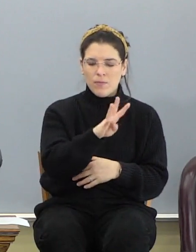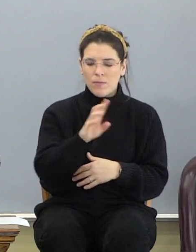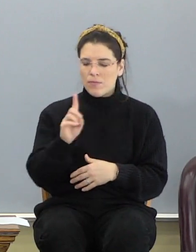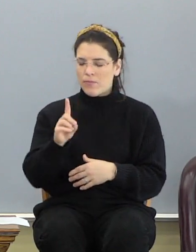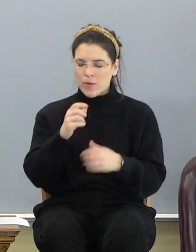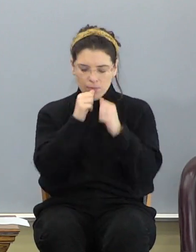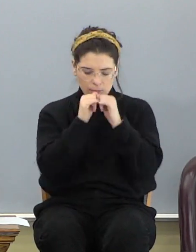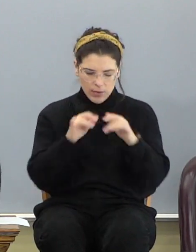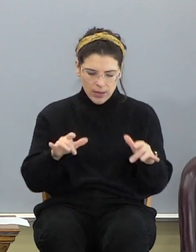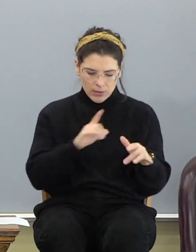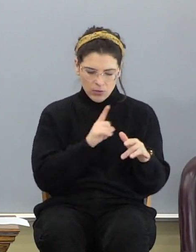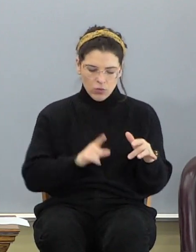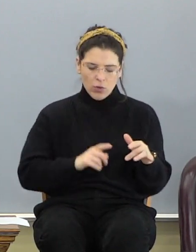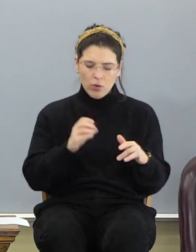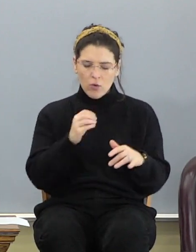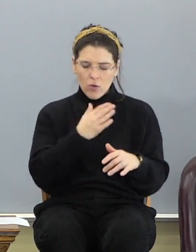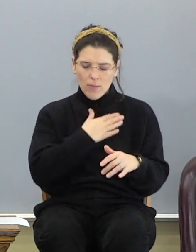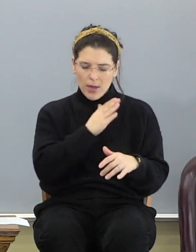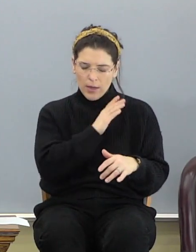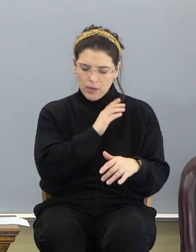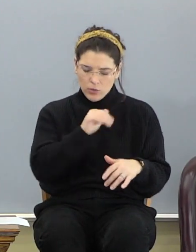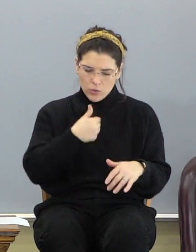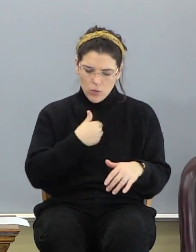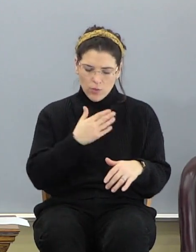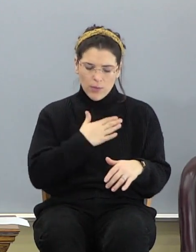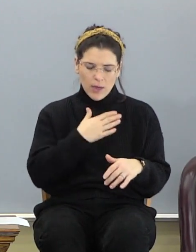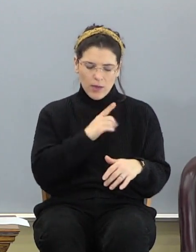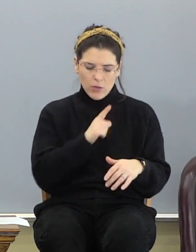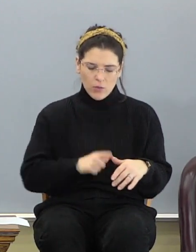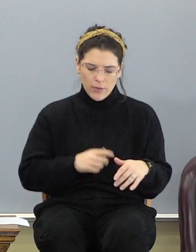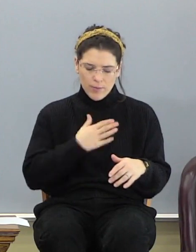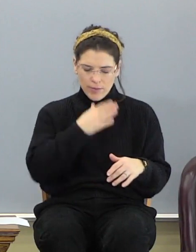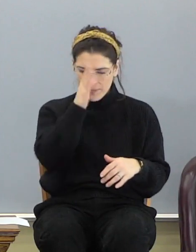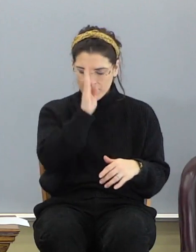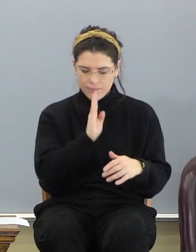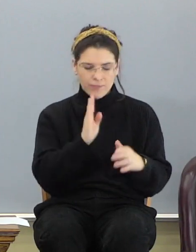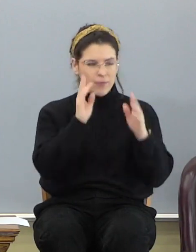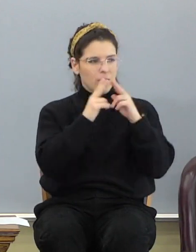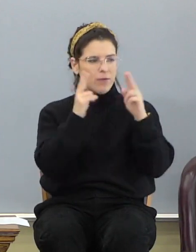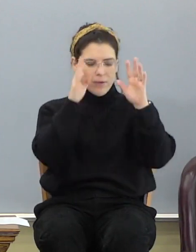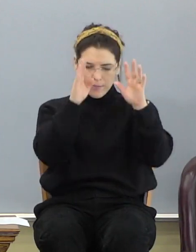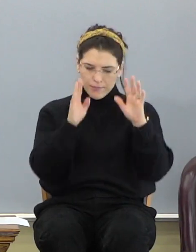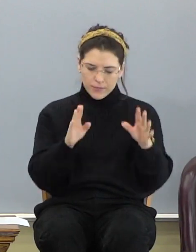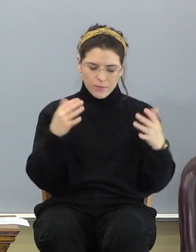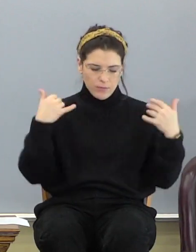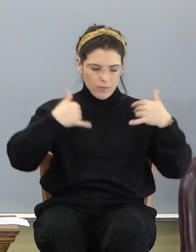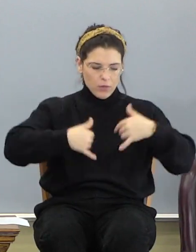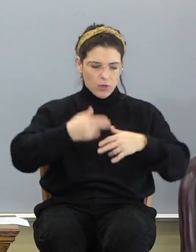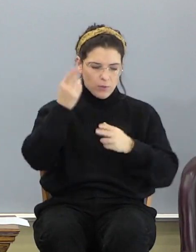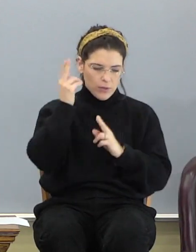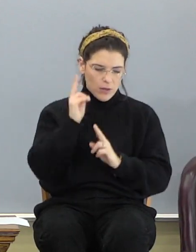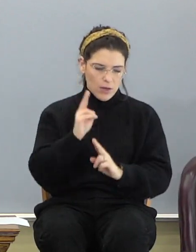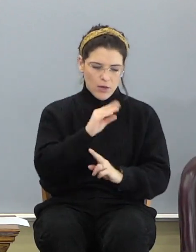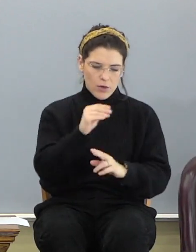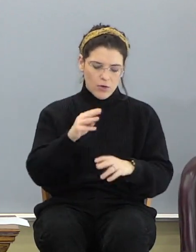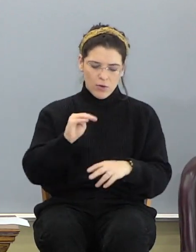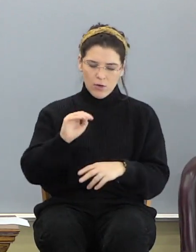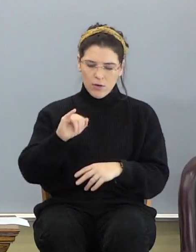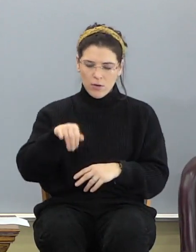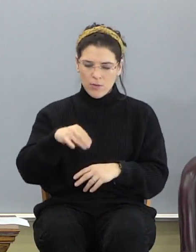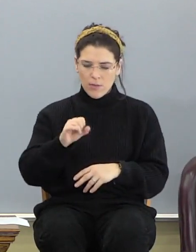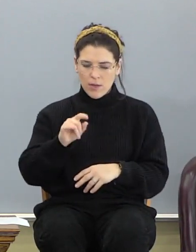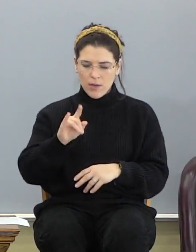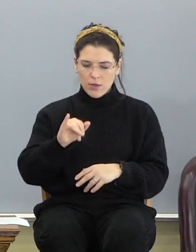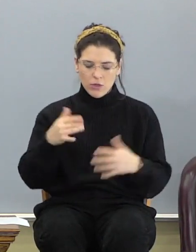O Lord, my God, thou art very great, thou art clothed with honor and majesty, who coverest thyself with light